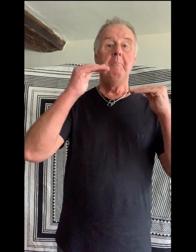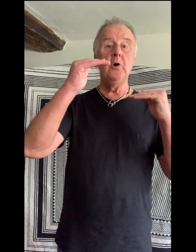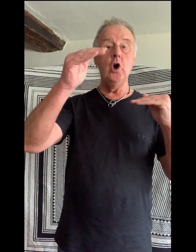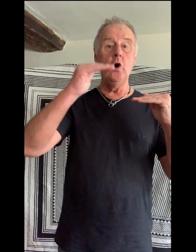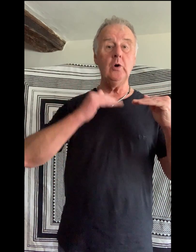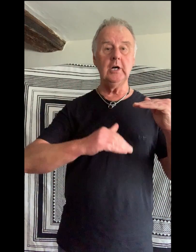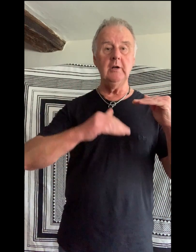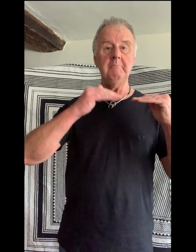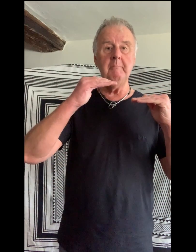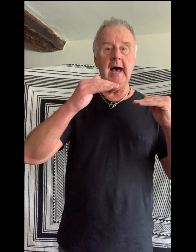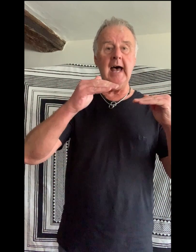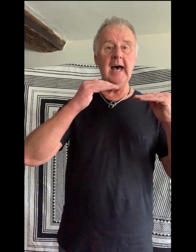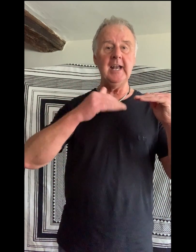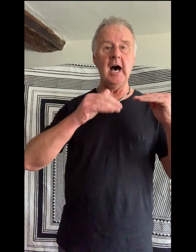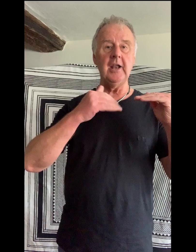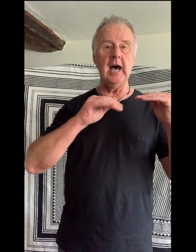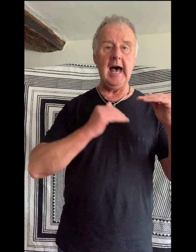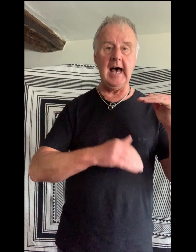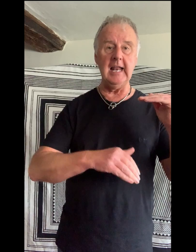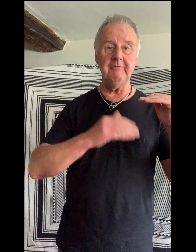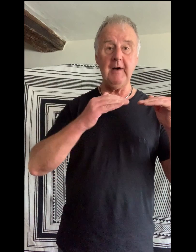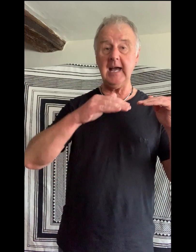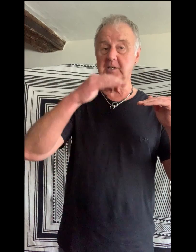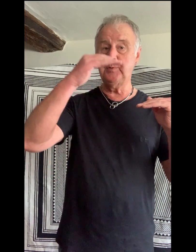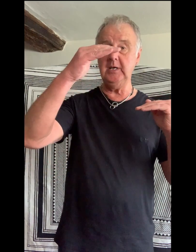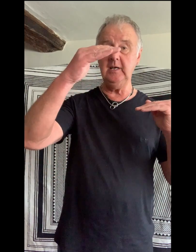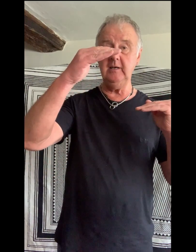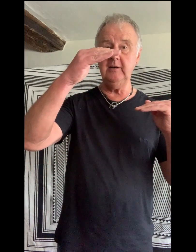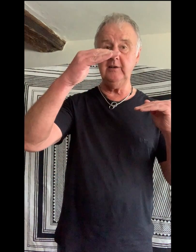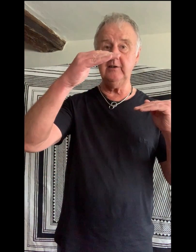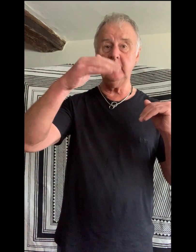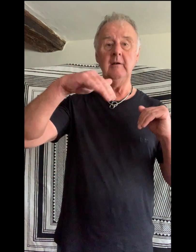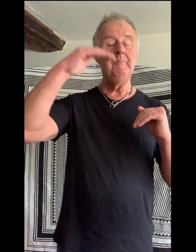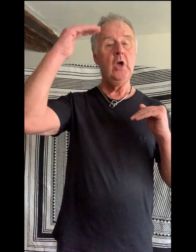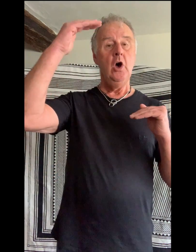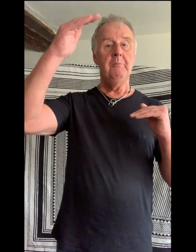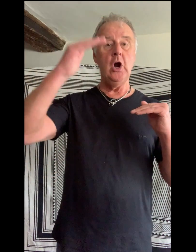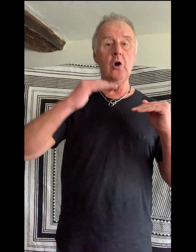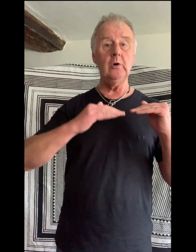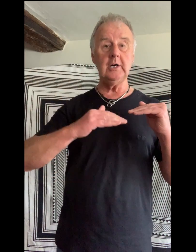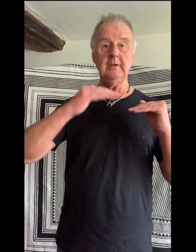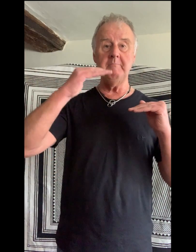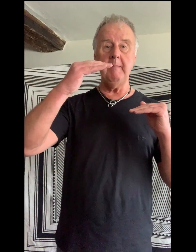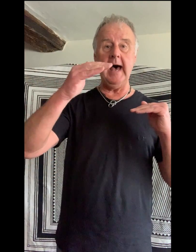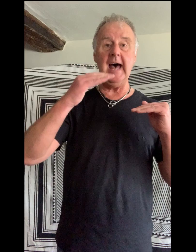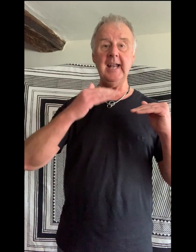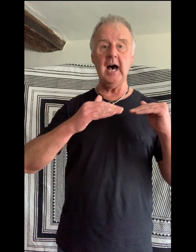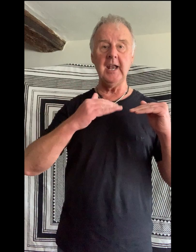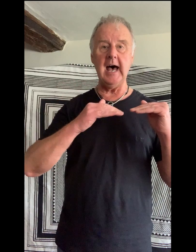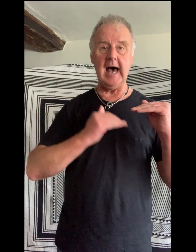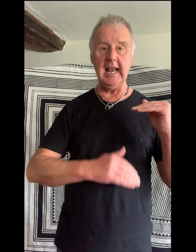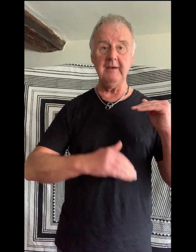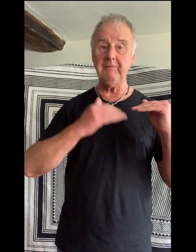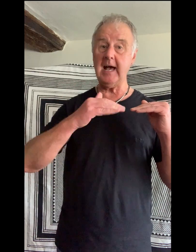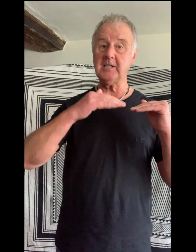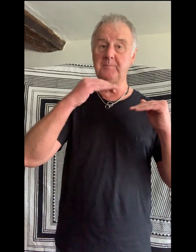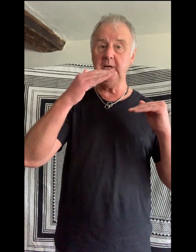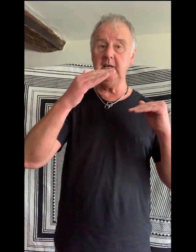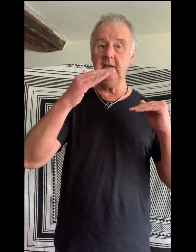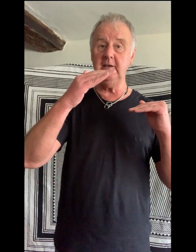Broken man on a Halifax pier. Broken man on a Halifax pier.